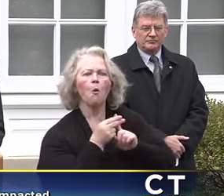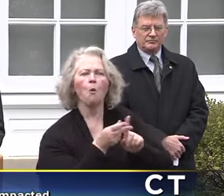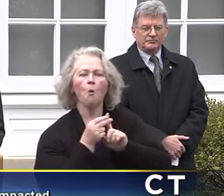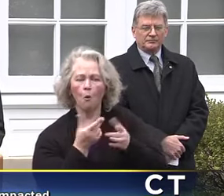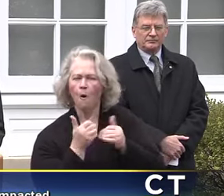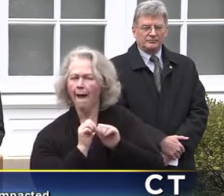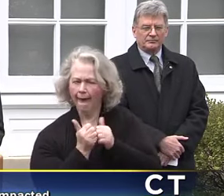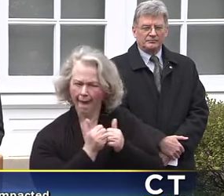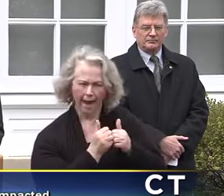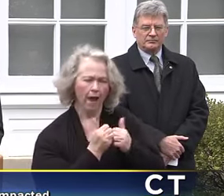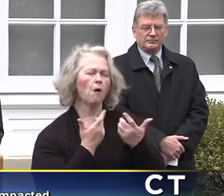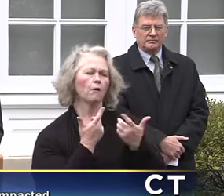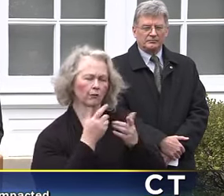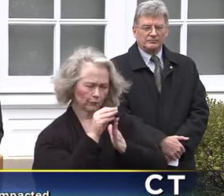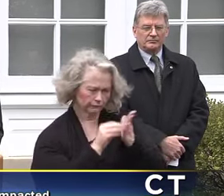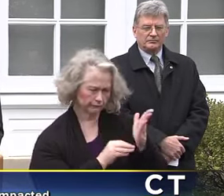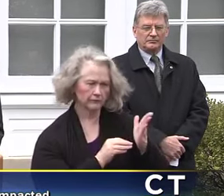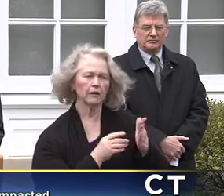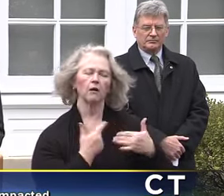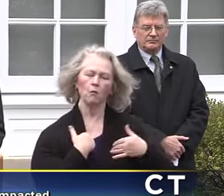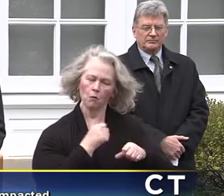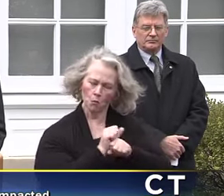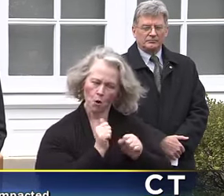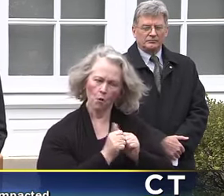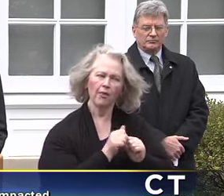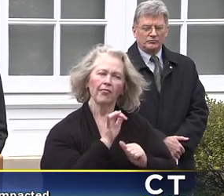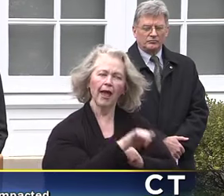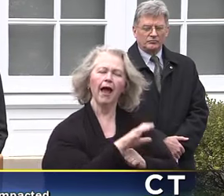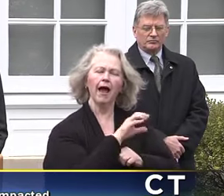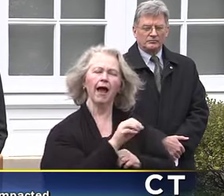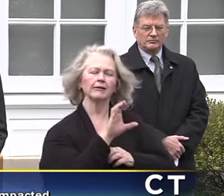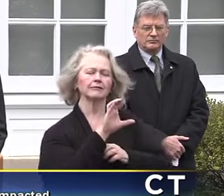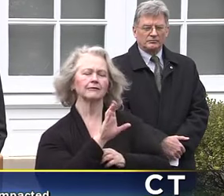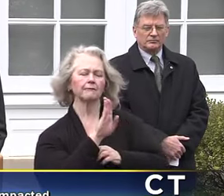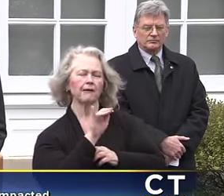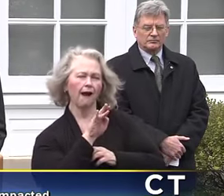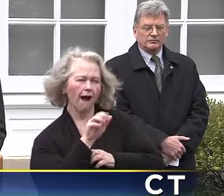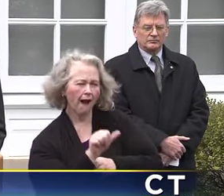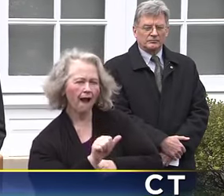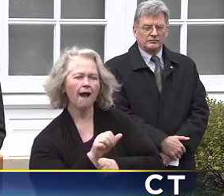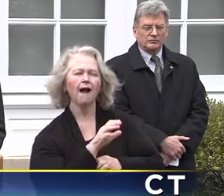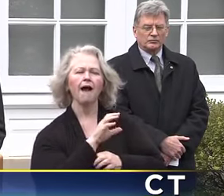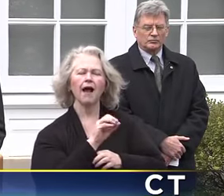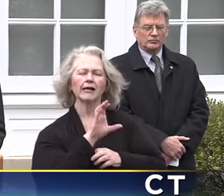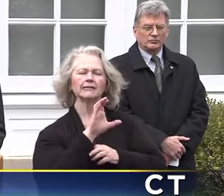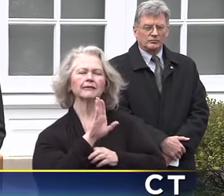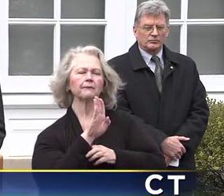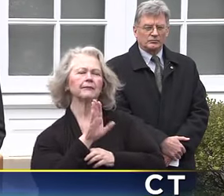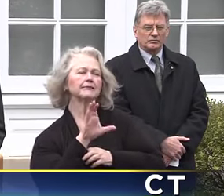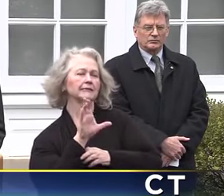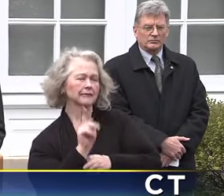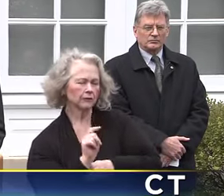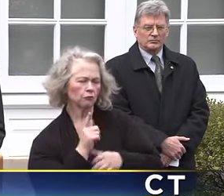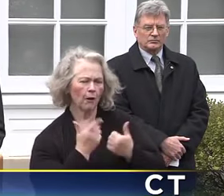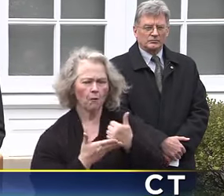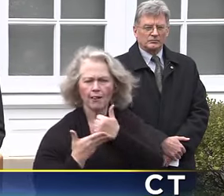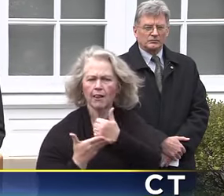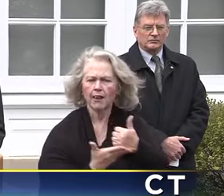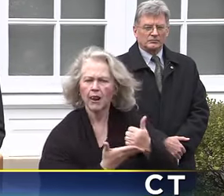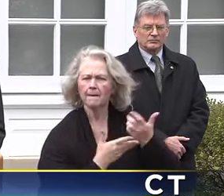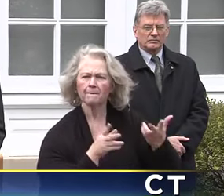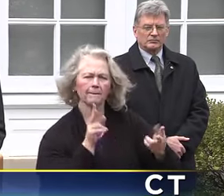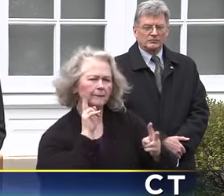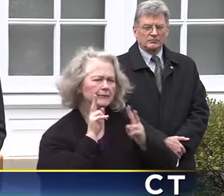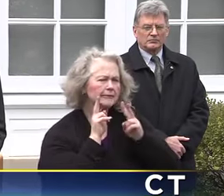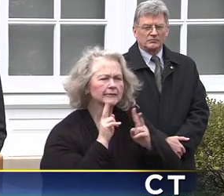In addition, we're in the process of DECD with CBIA Advanced CT and others on a full state small business survey so we can very